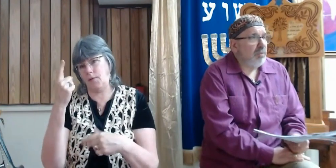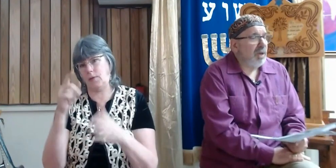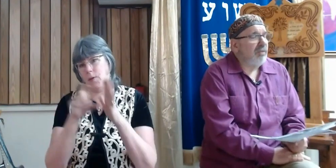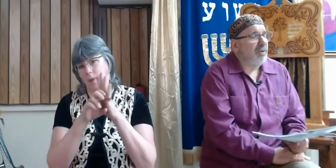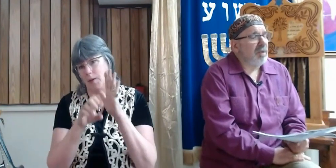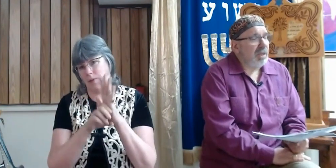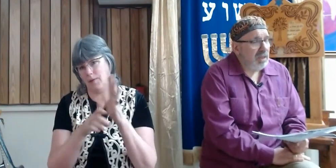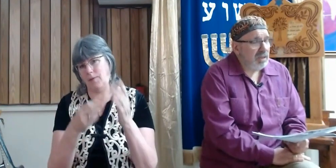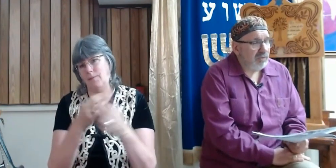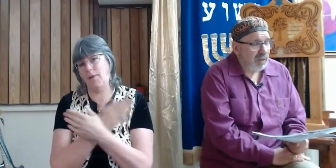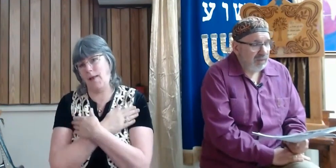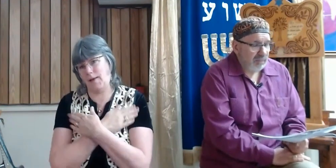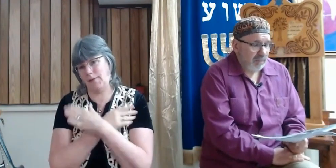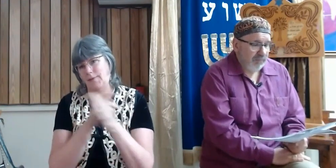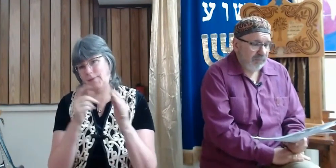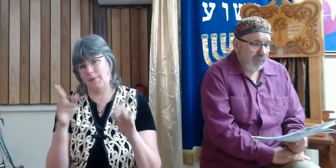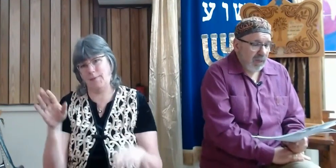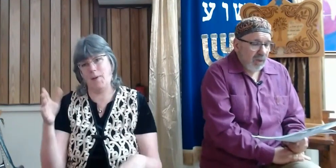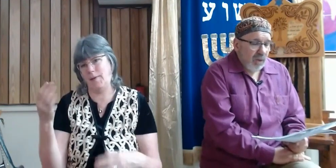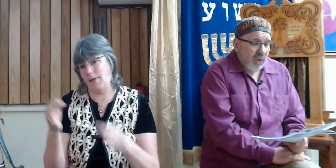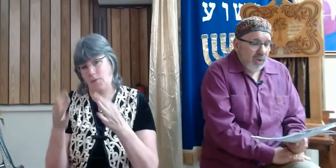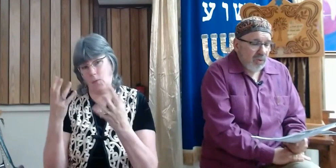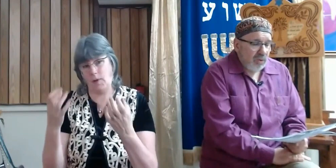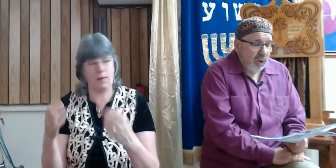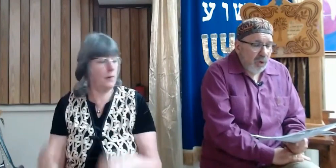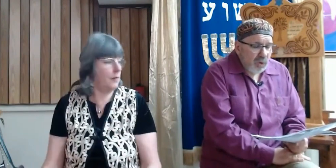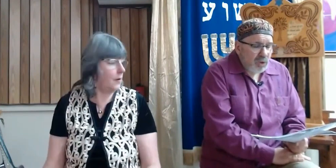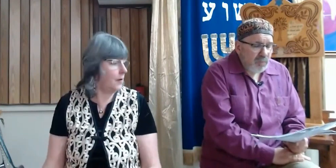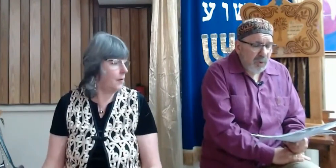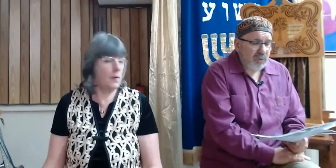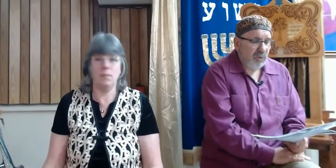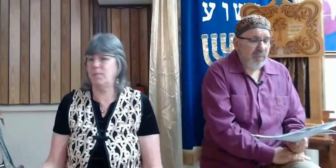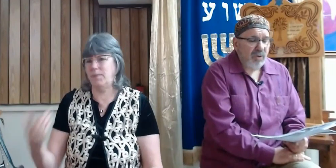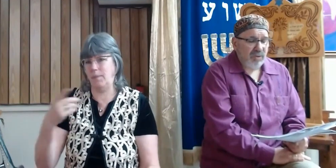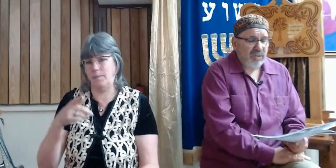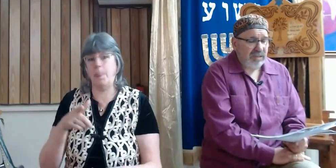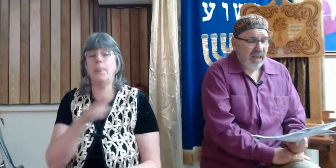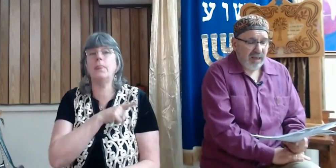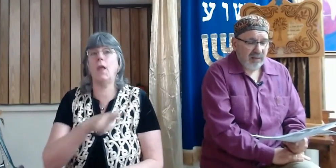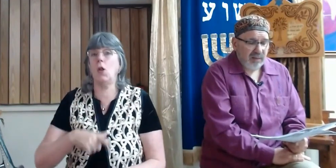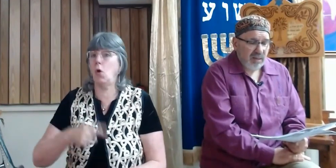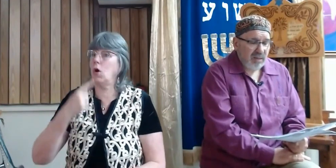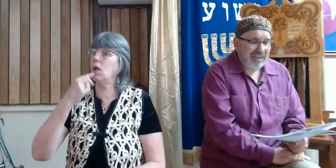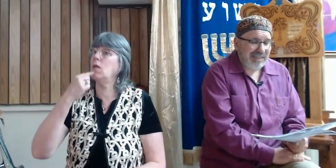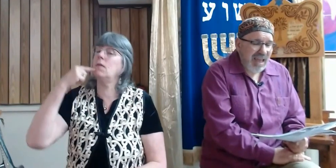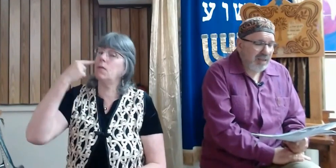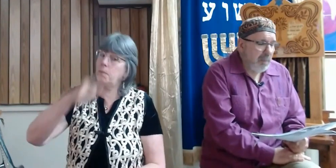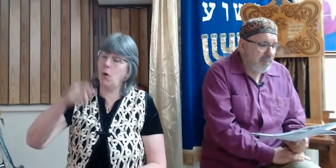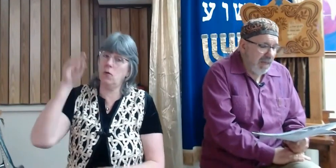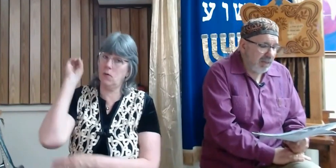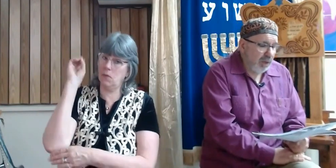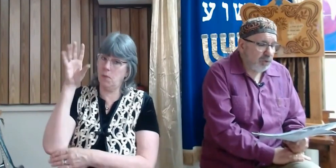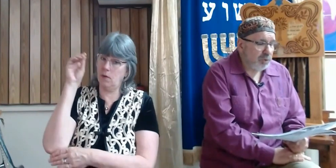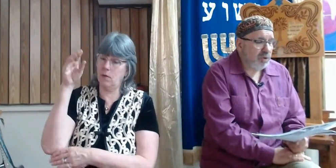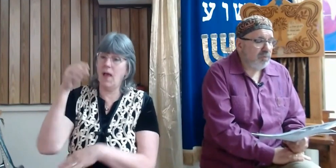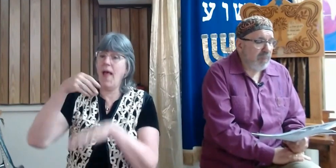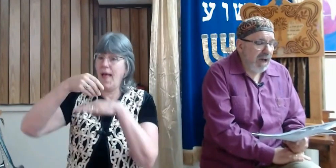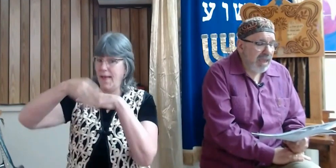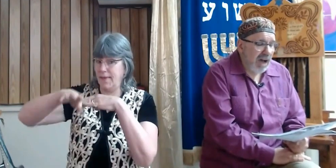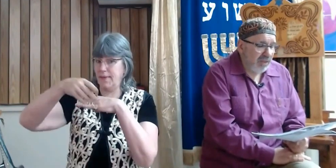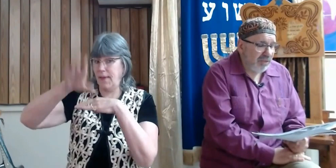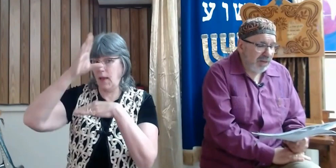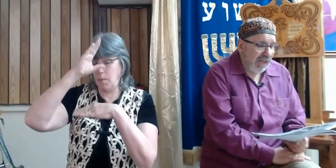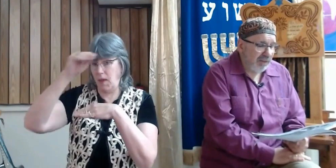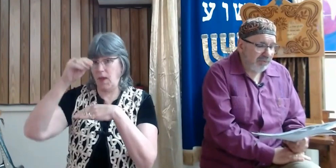I'm reading from the ESV. The Lord spoke to Moses, saying, Send men to